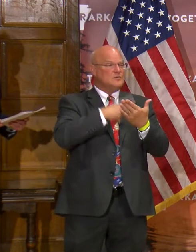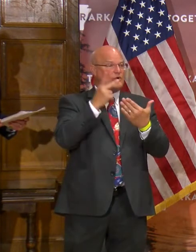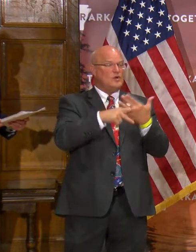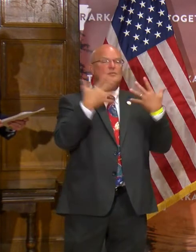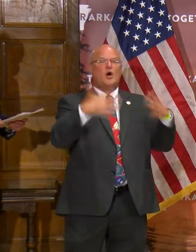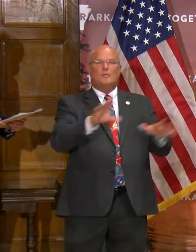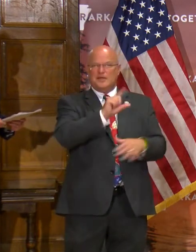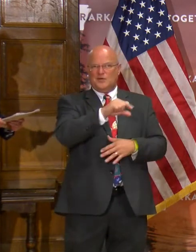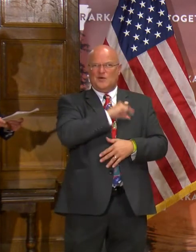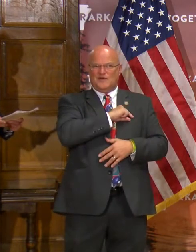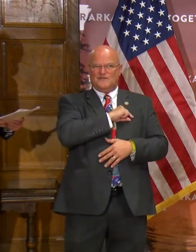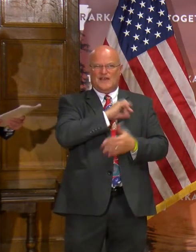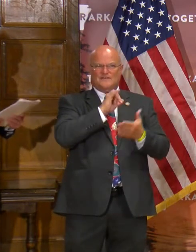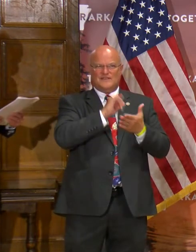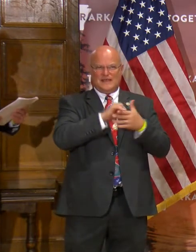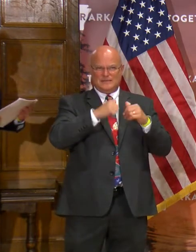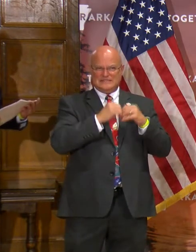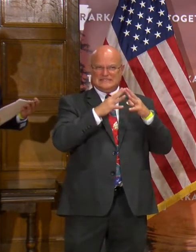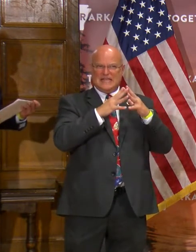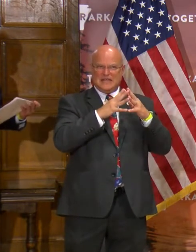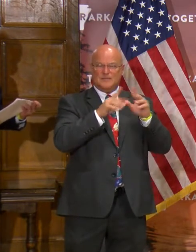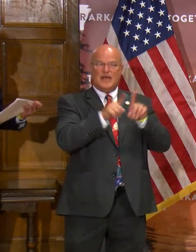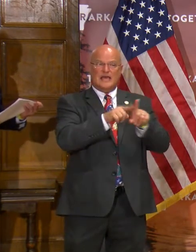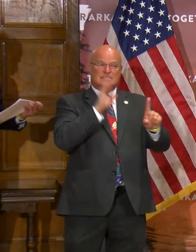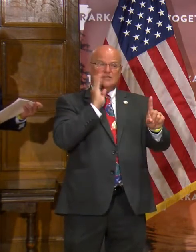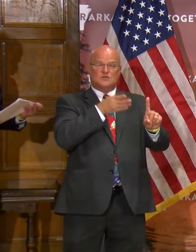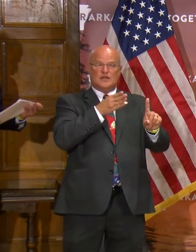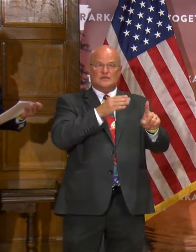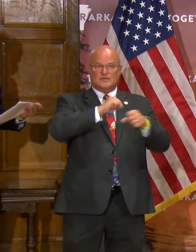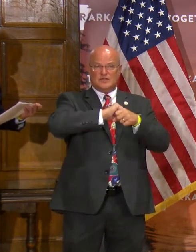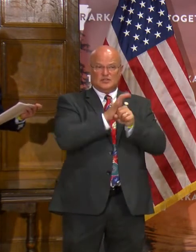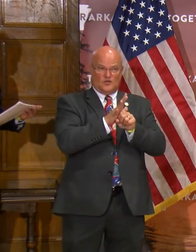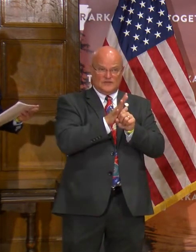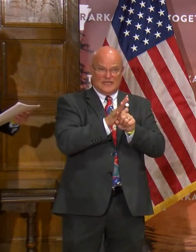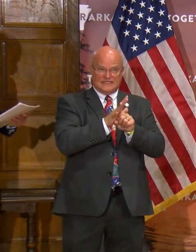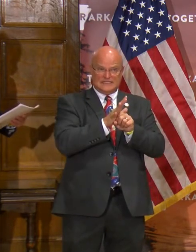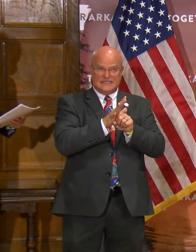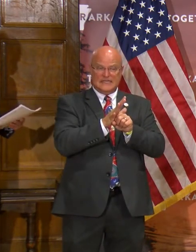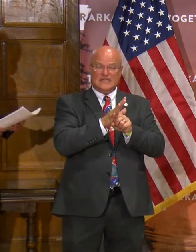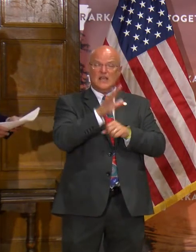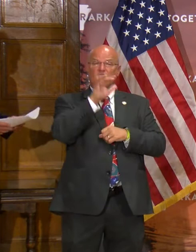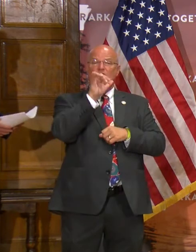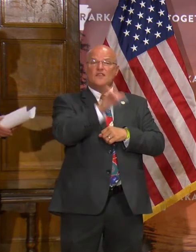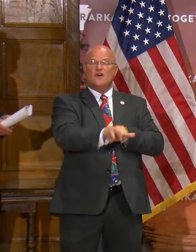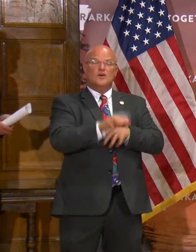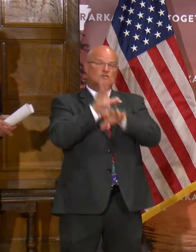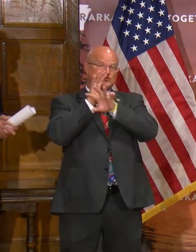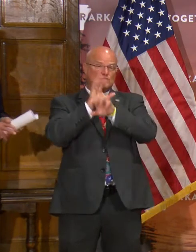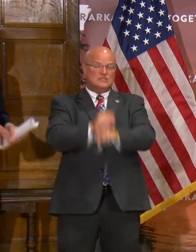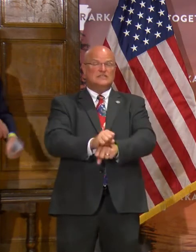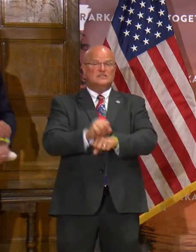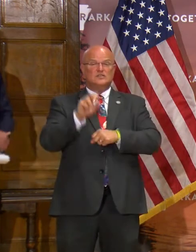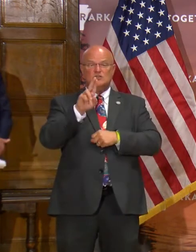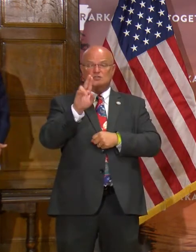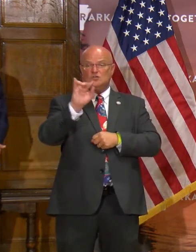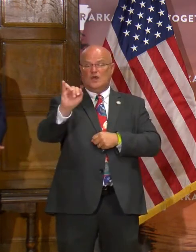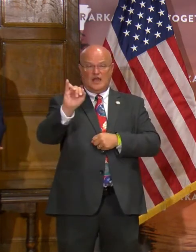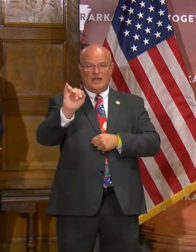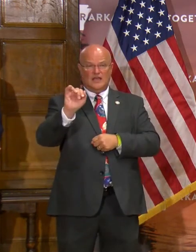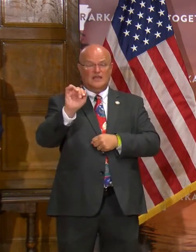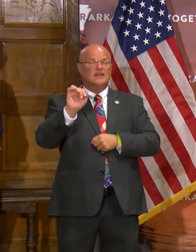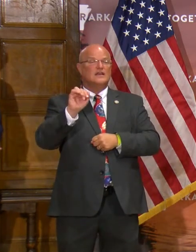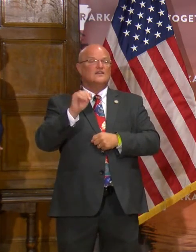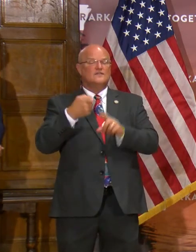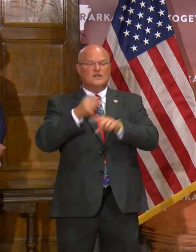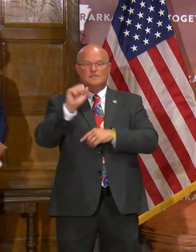of that program being set up as a direct result of COVID-19, those on traditional unemployment benefits from